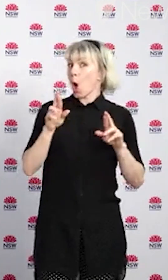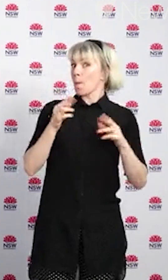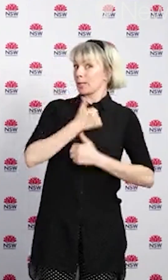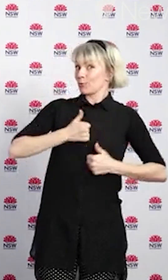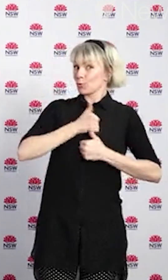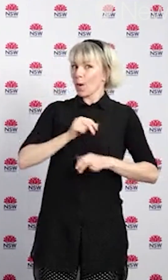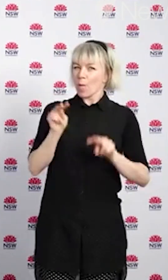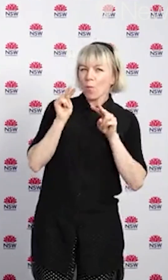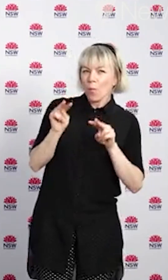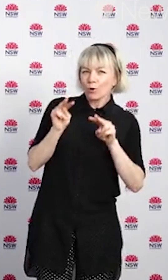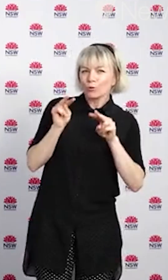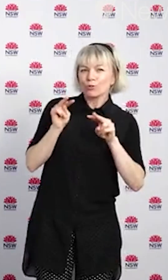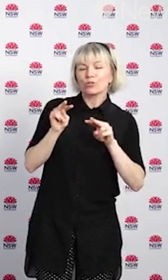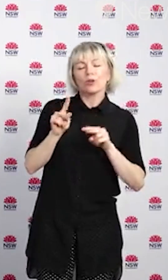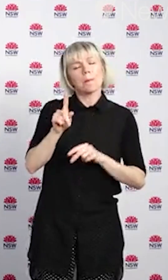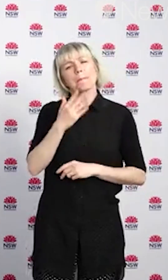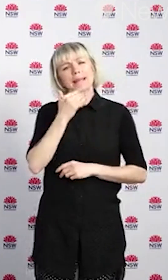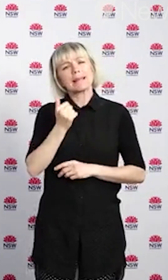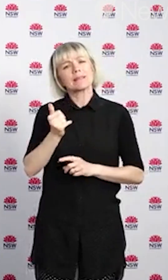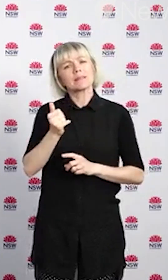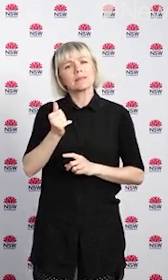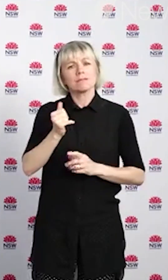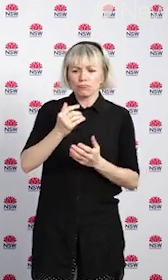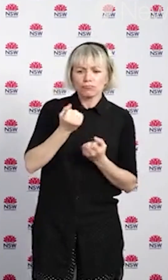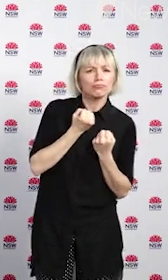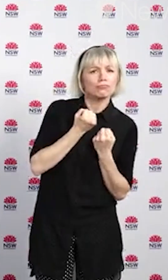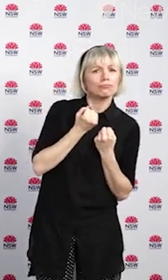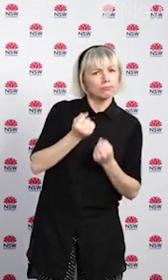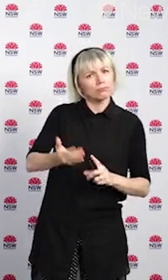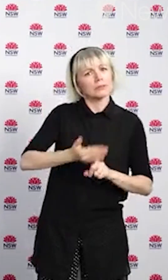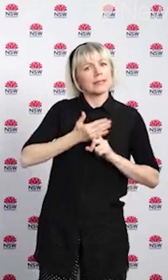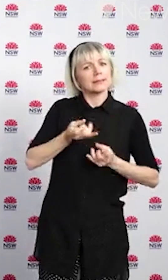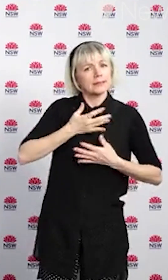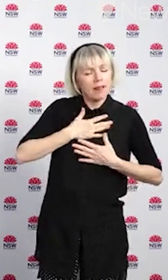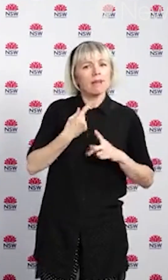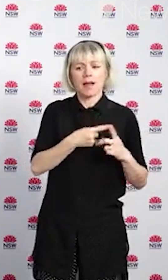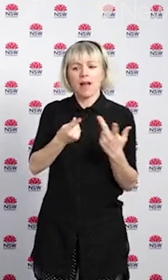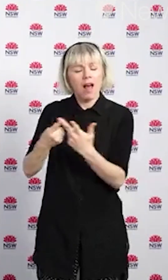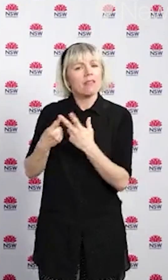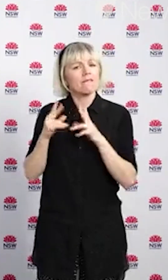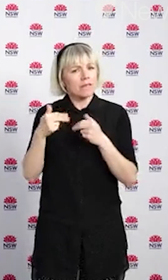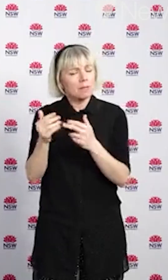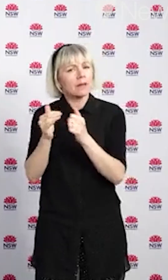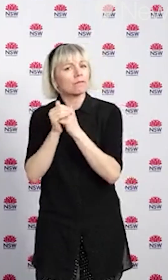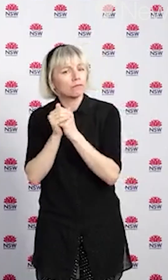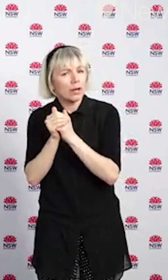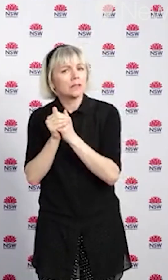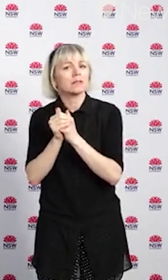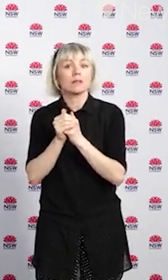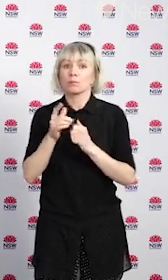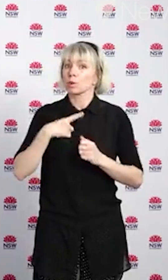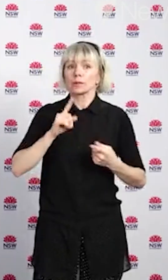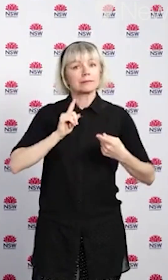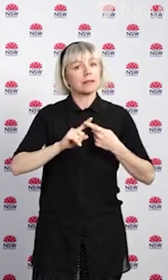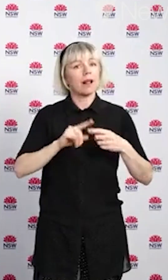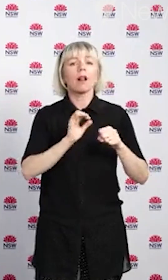we need to make sure that we're all protecting our communities and through these times where we've got still quite large numbers of COVID in the